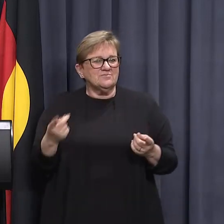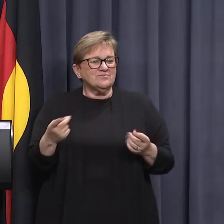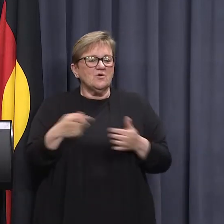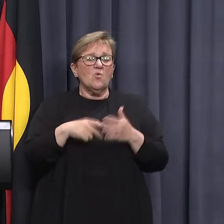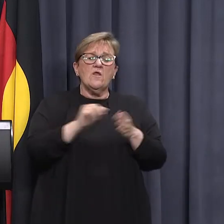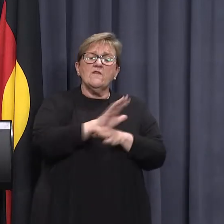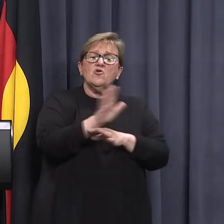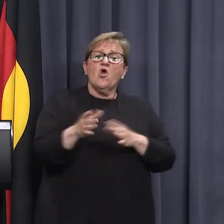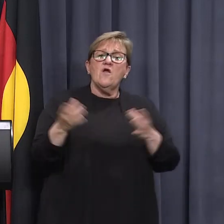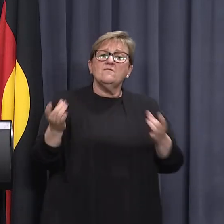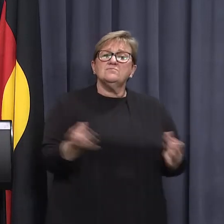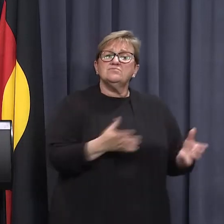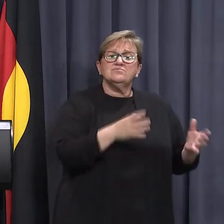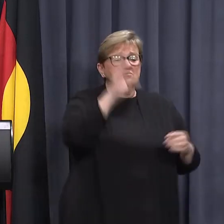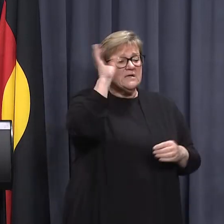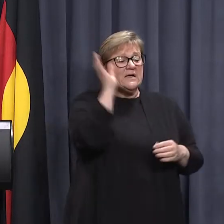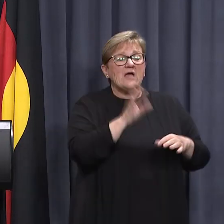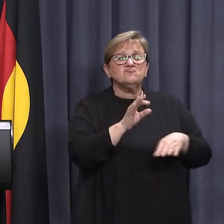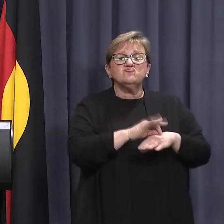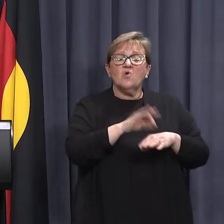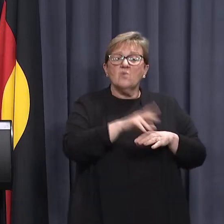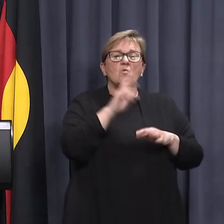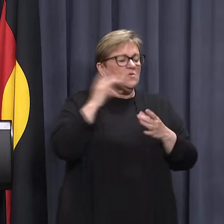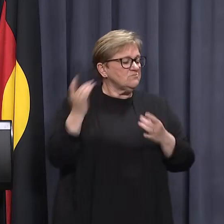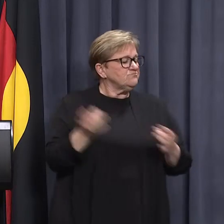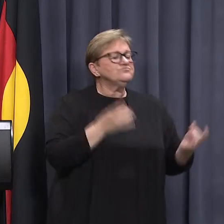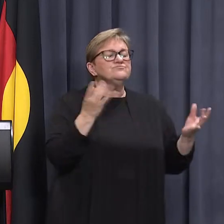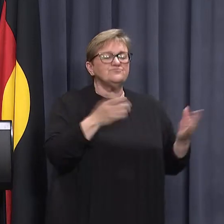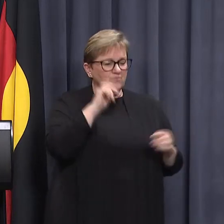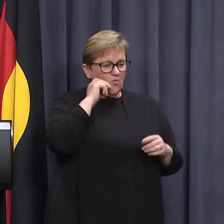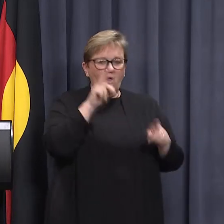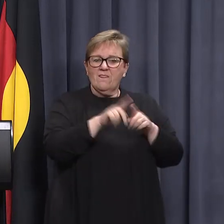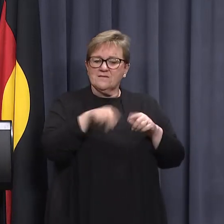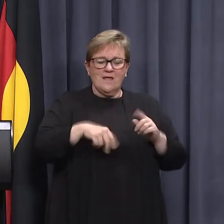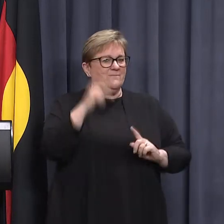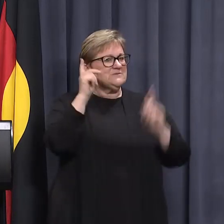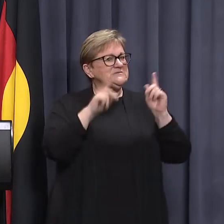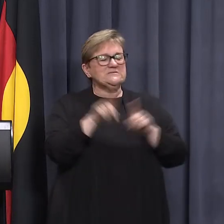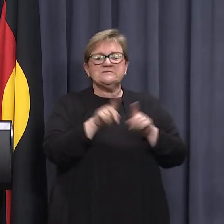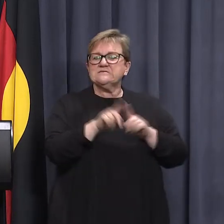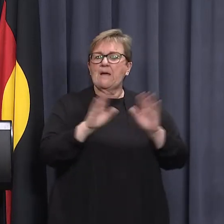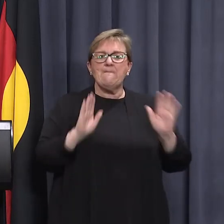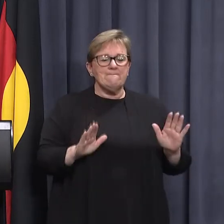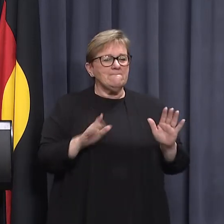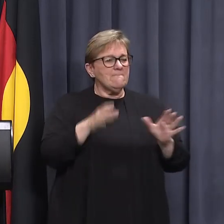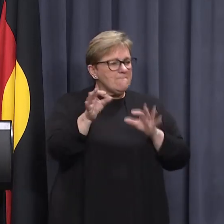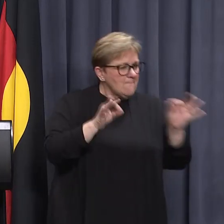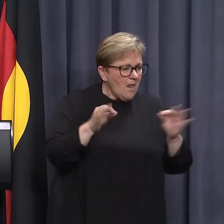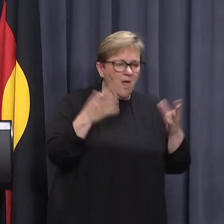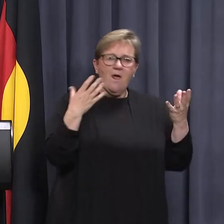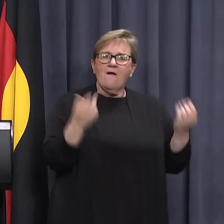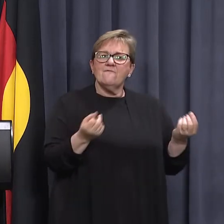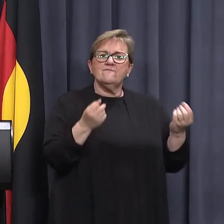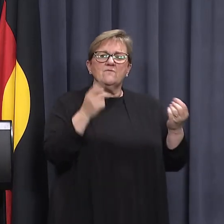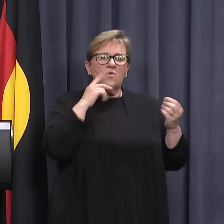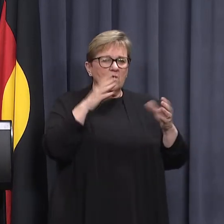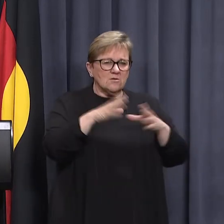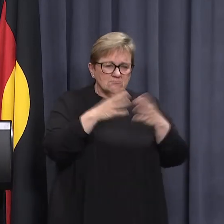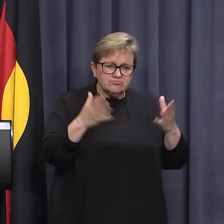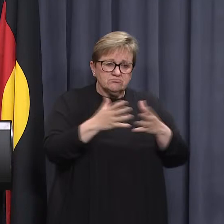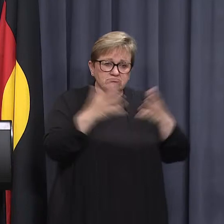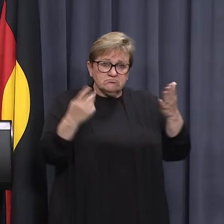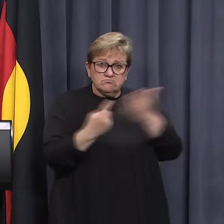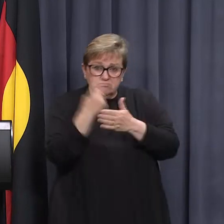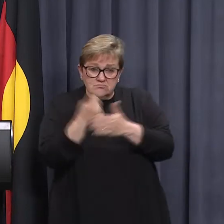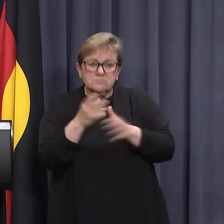preparedness, our regional hospitals will be as prepared as metropolitan hospitals. They'll have plans in place and surge plans in